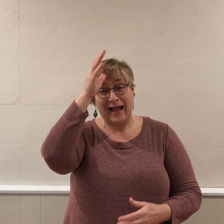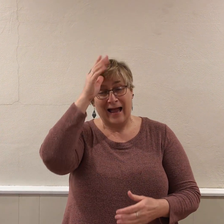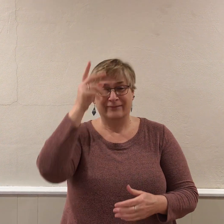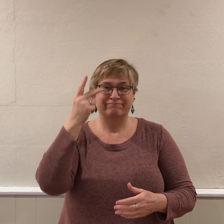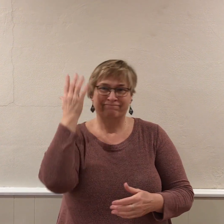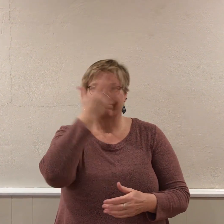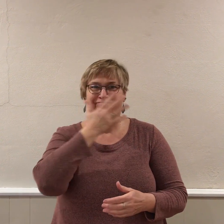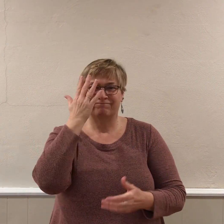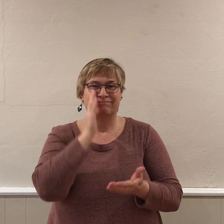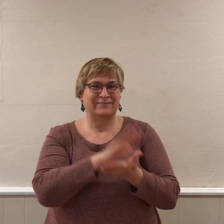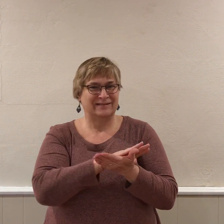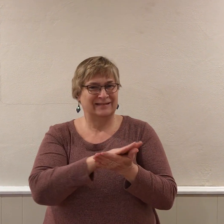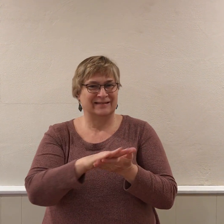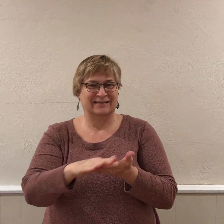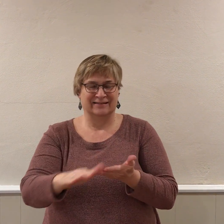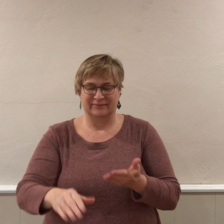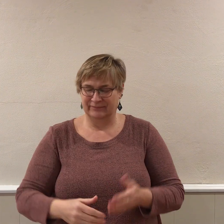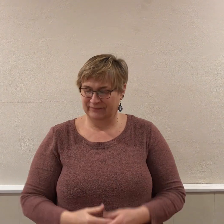Your father is good looking.